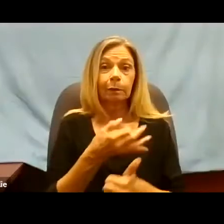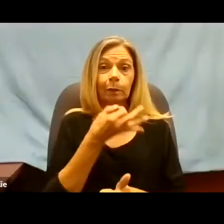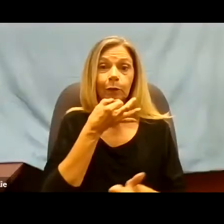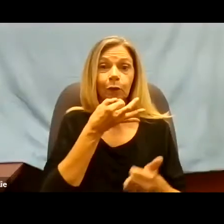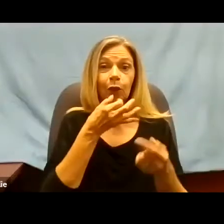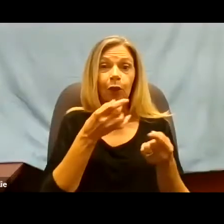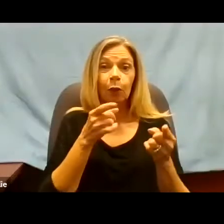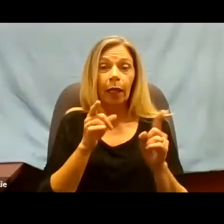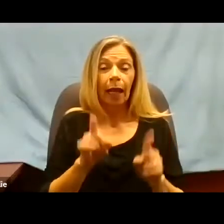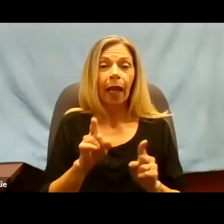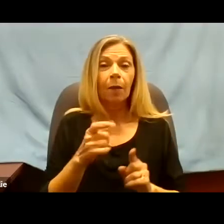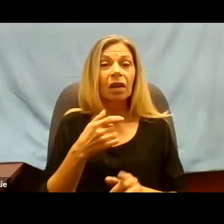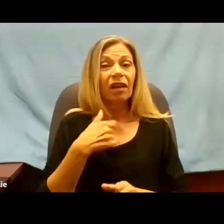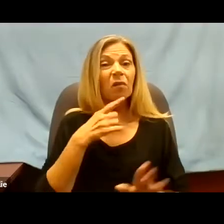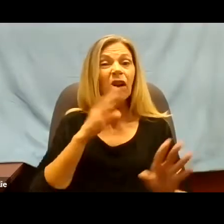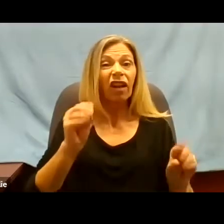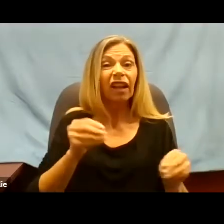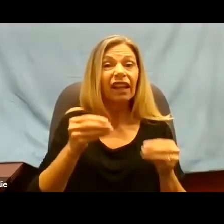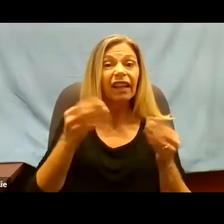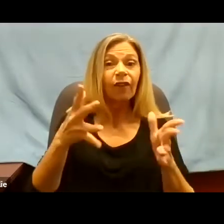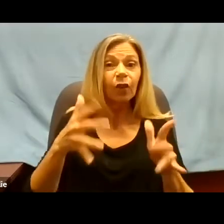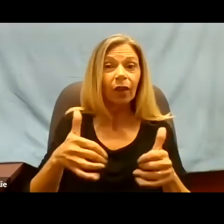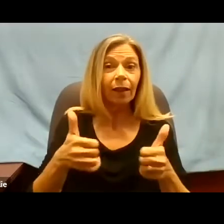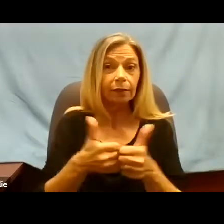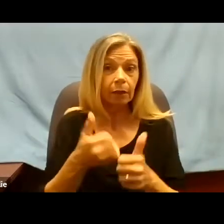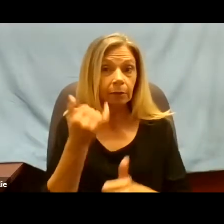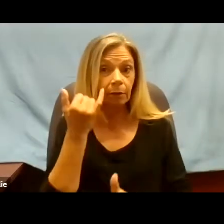that challenge to you, if I can.